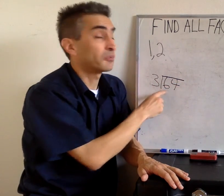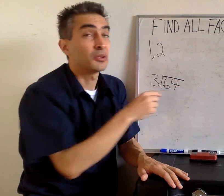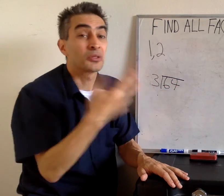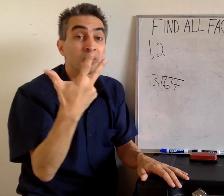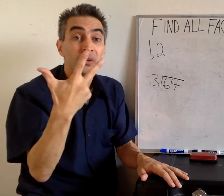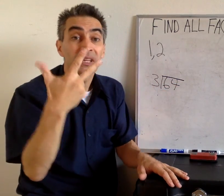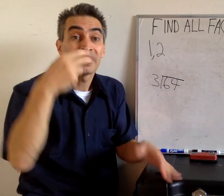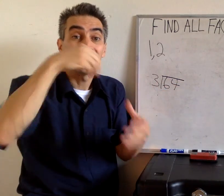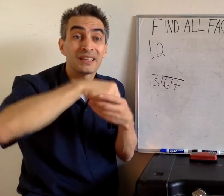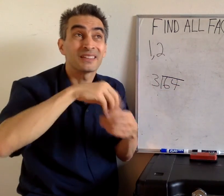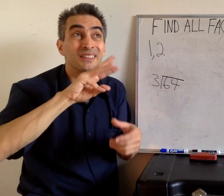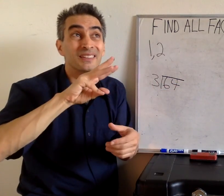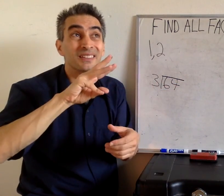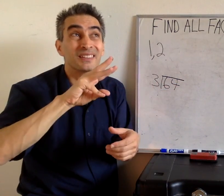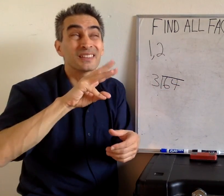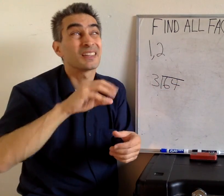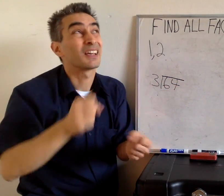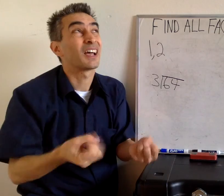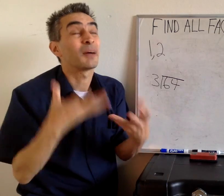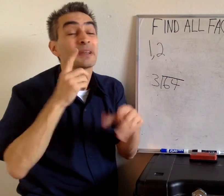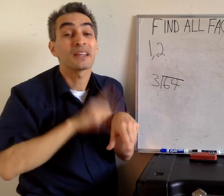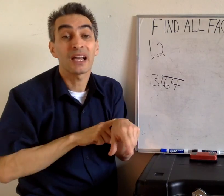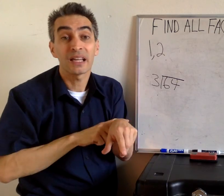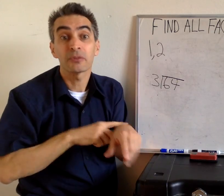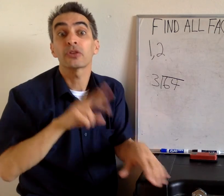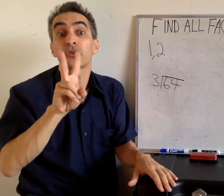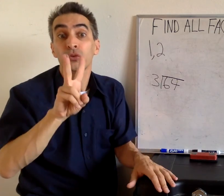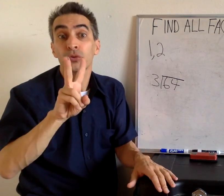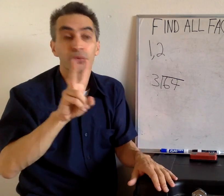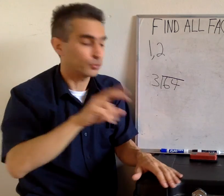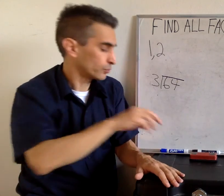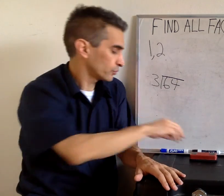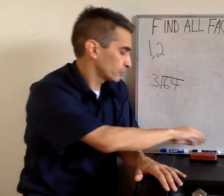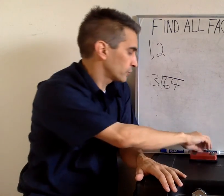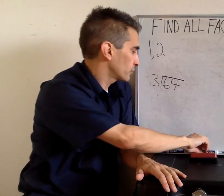3 goes into 6. How many times? 2 times.